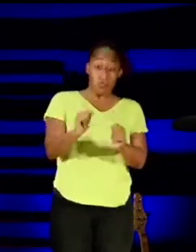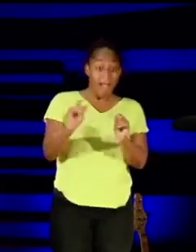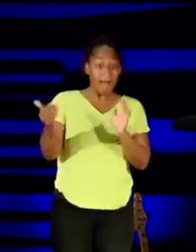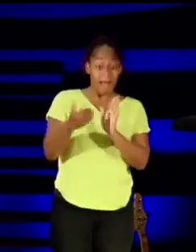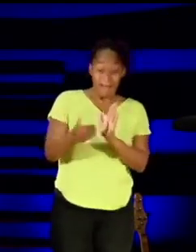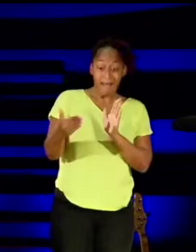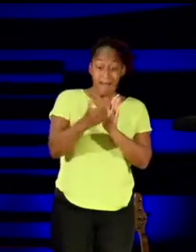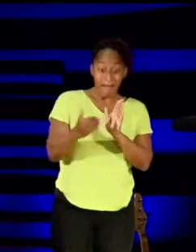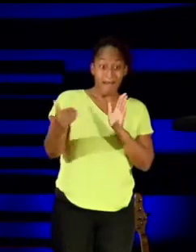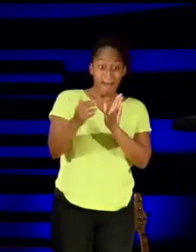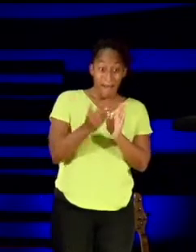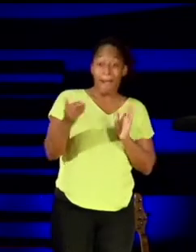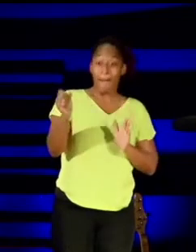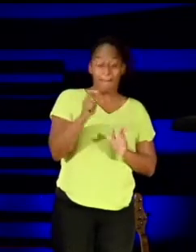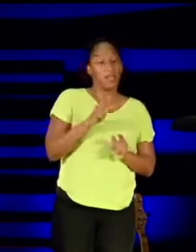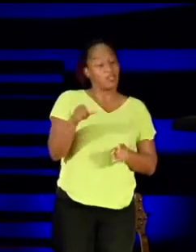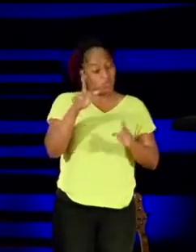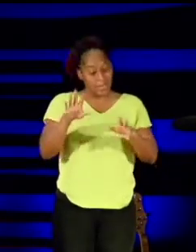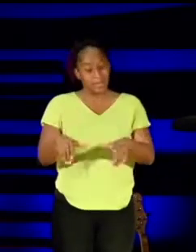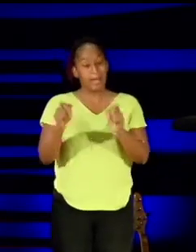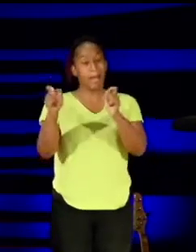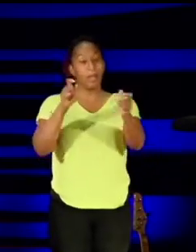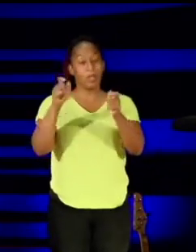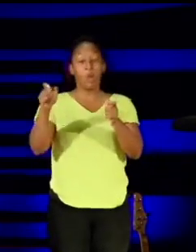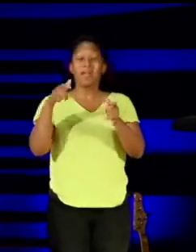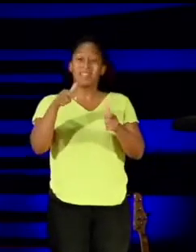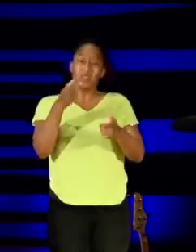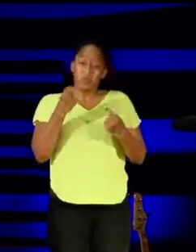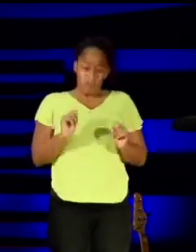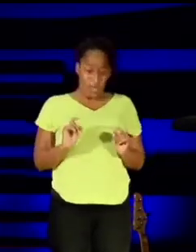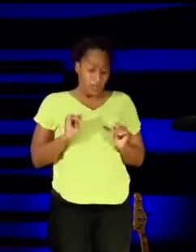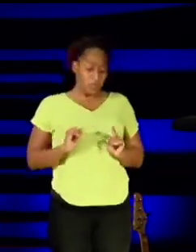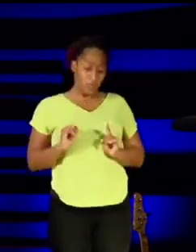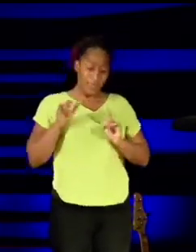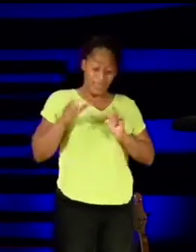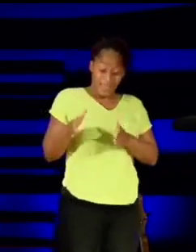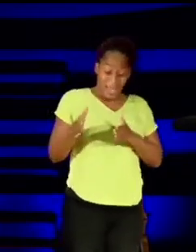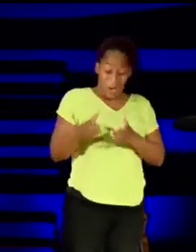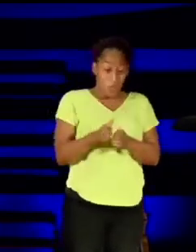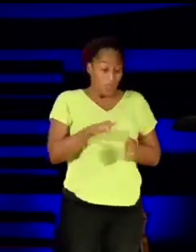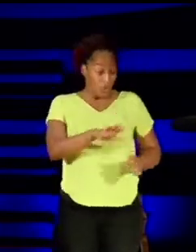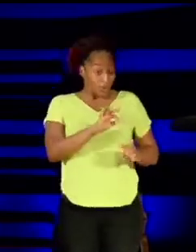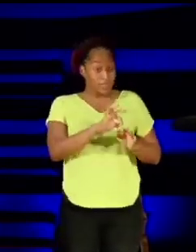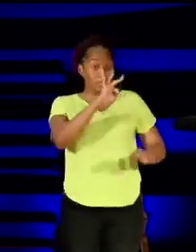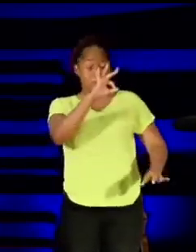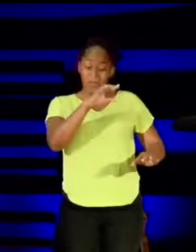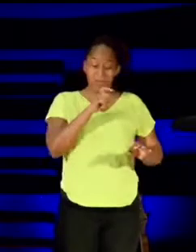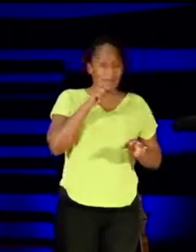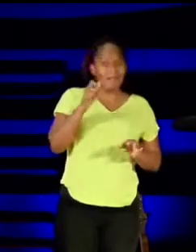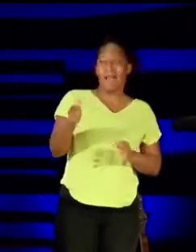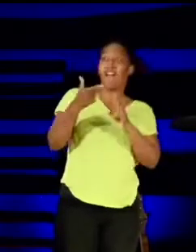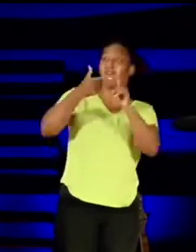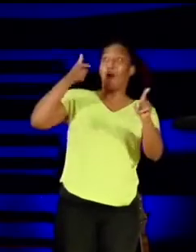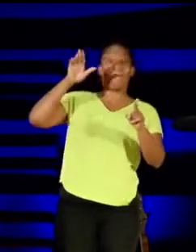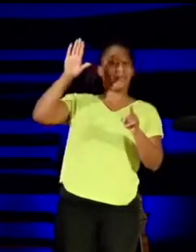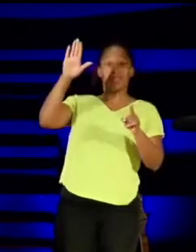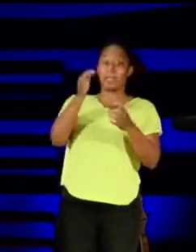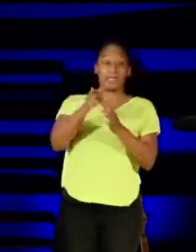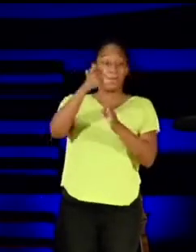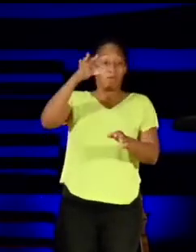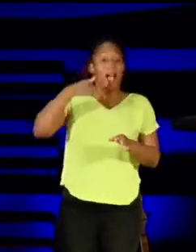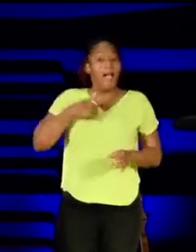you. They're attempting to coexist with your spirit, but they're not of the spirit. And I came